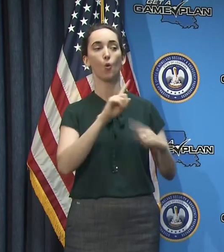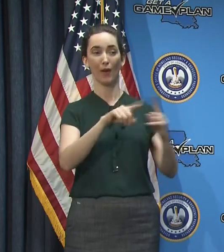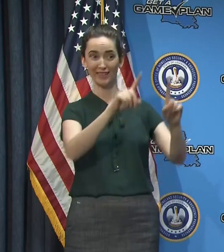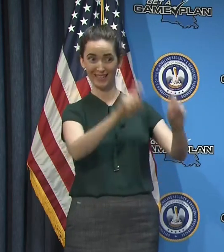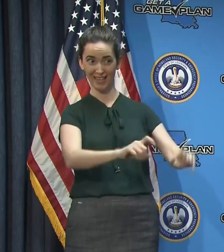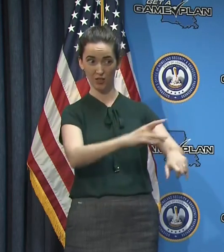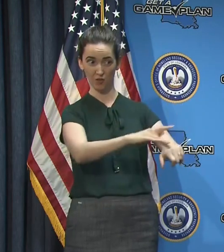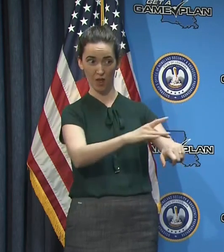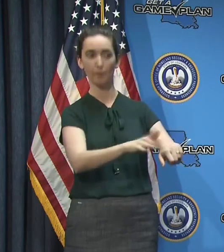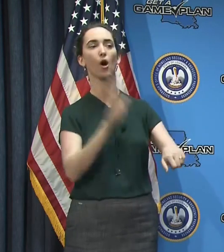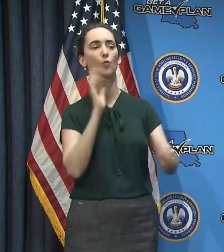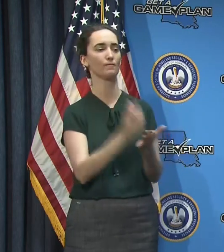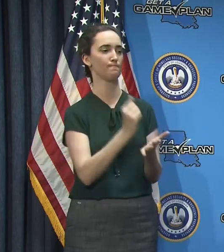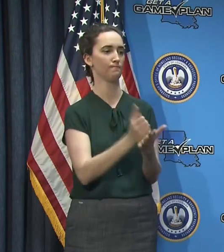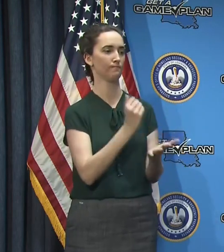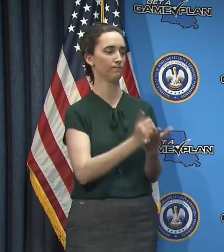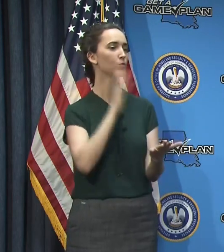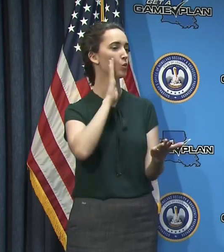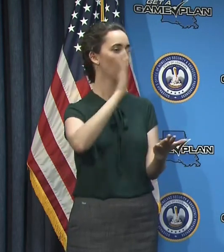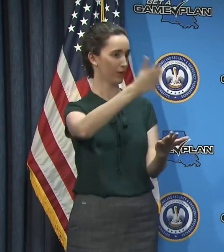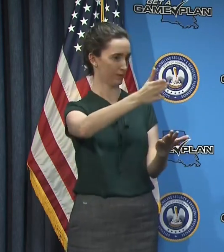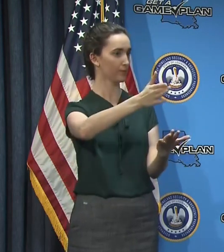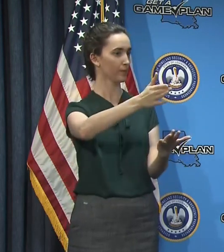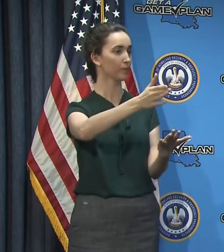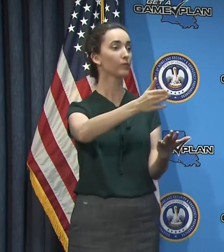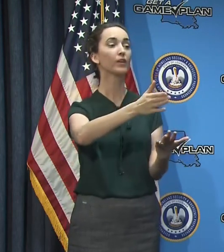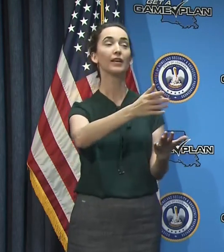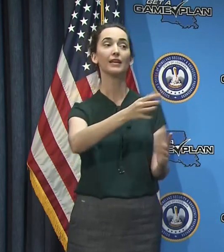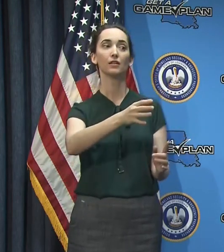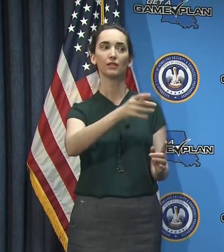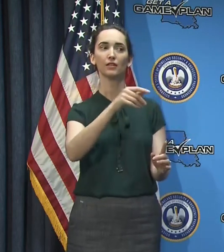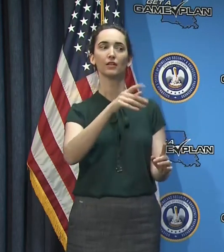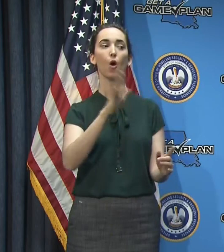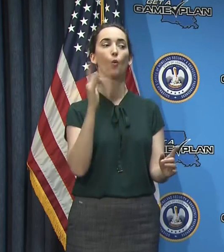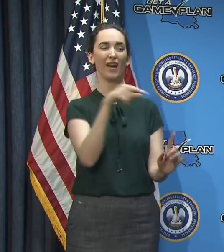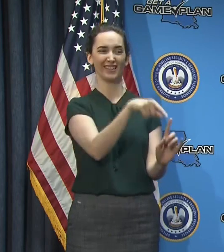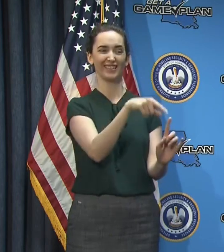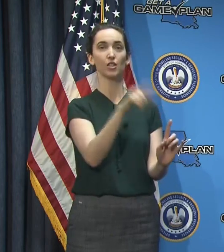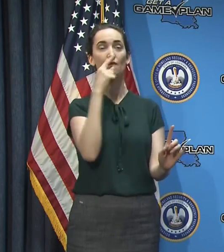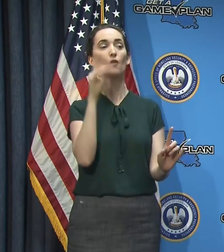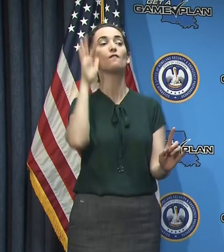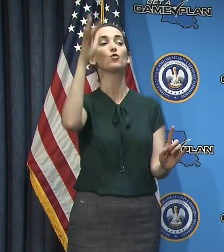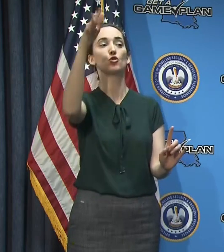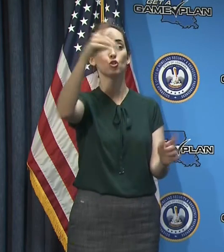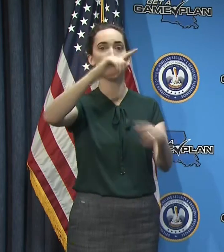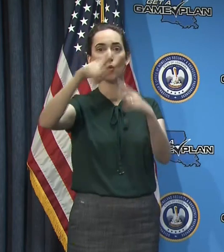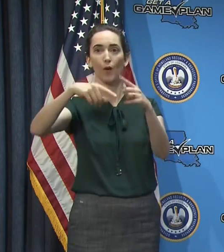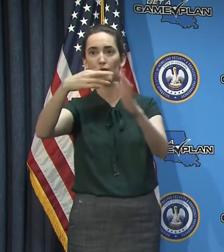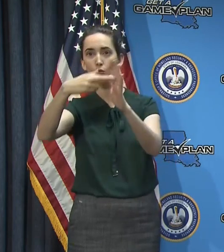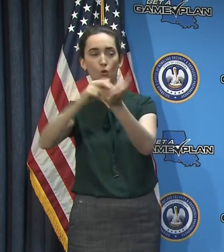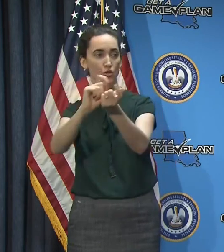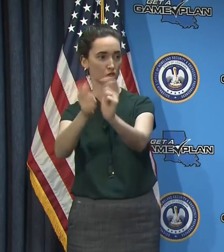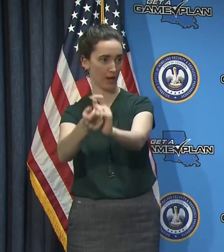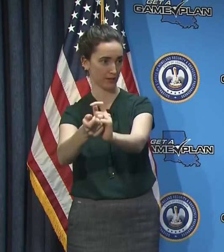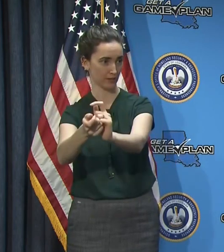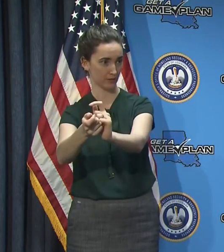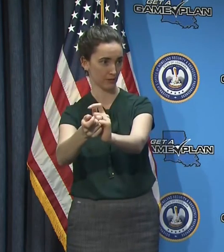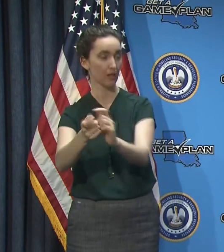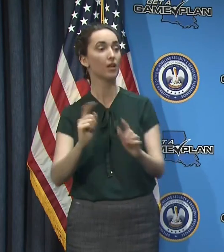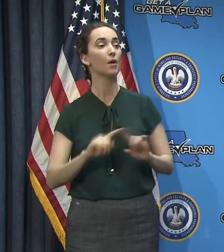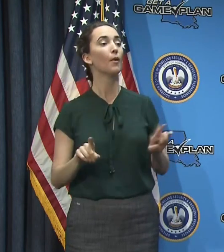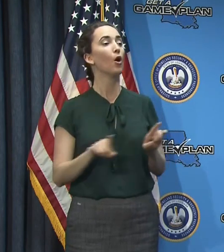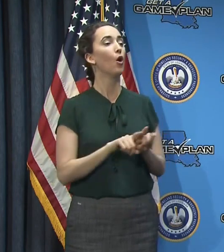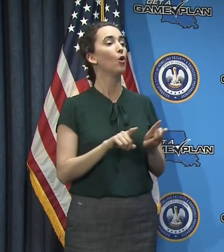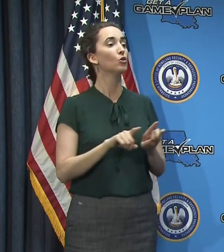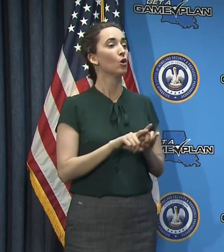it becomes available, especially in the context of that transition that I've talked about. But we're also going to have to have more testing as it relates to